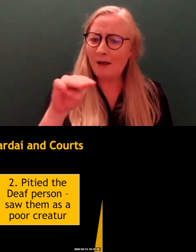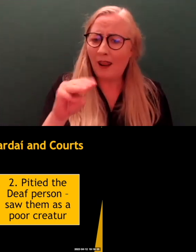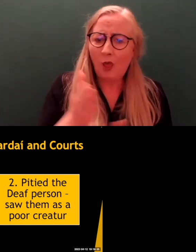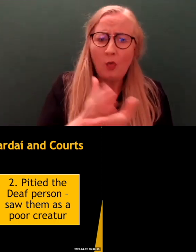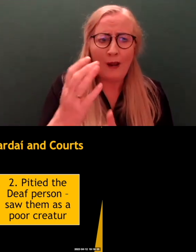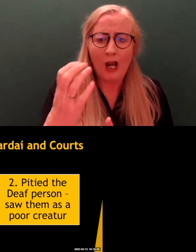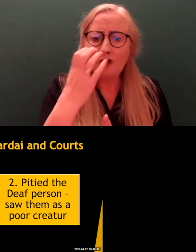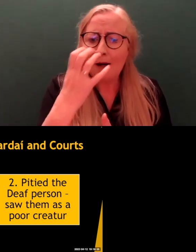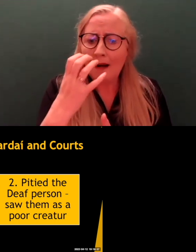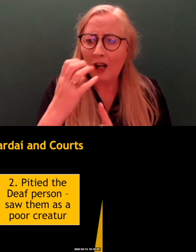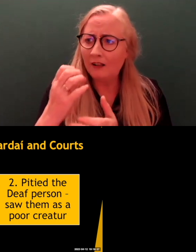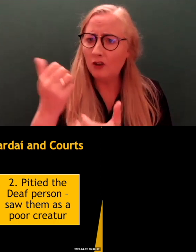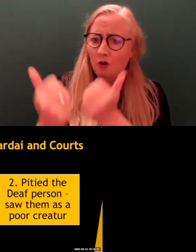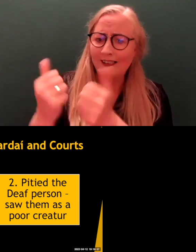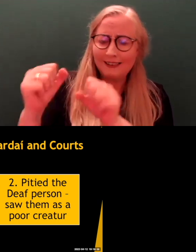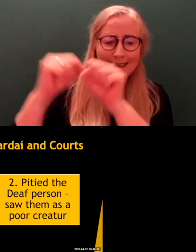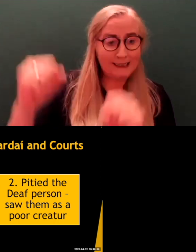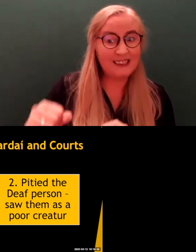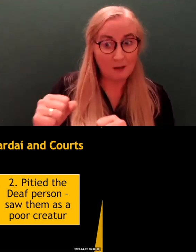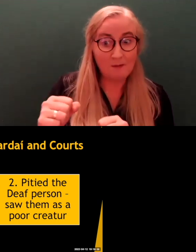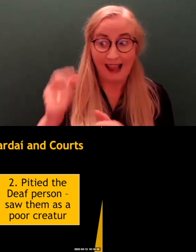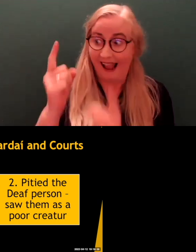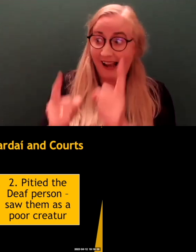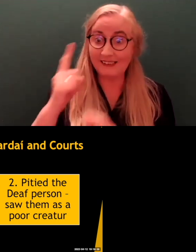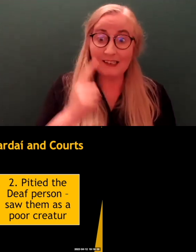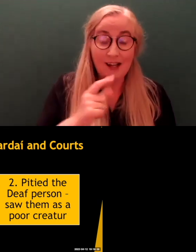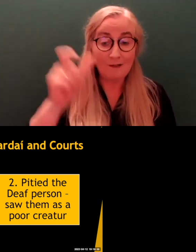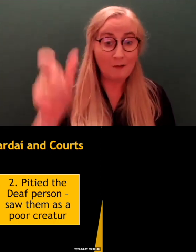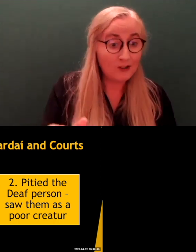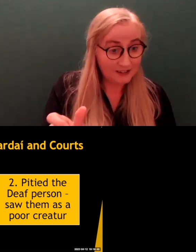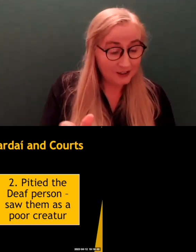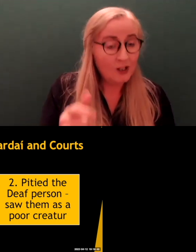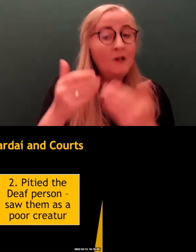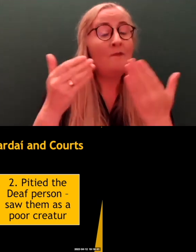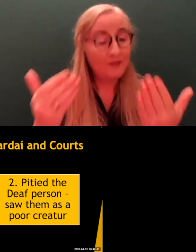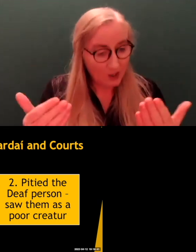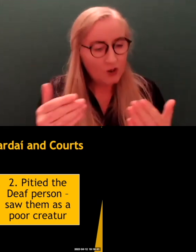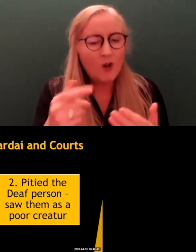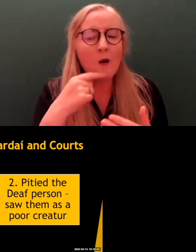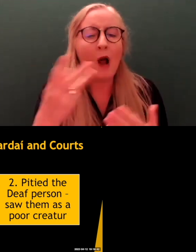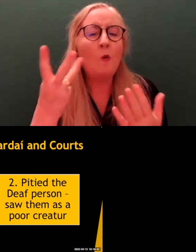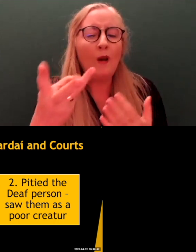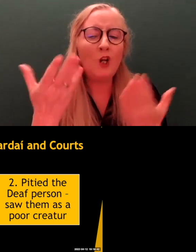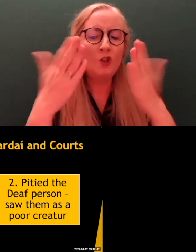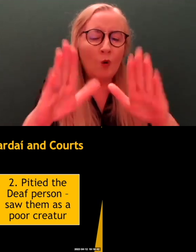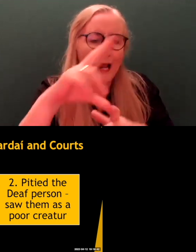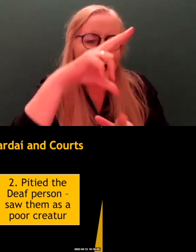system, and particularly deaf people. So, I'm going to give you some examples here from the data.